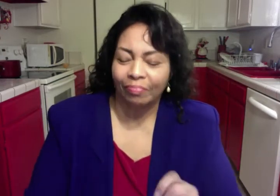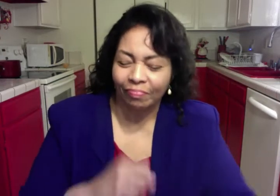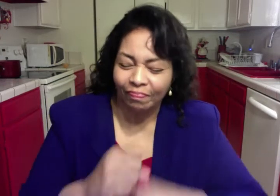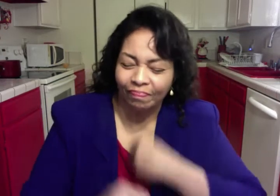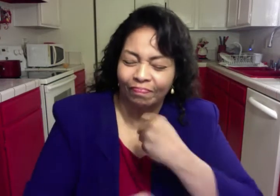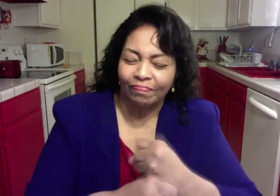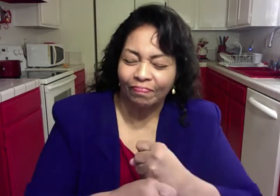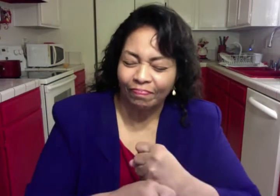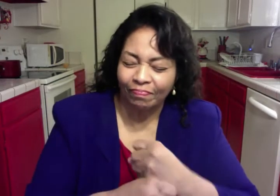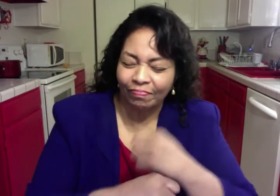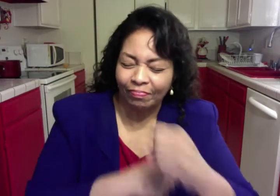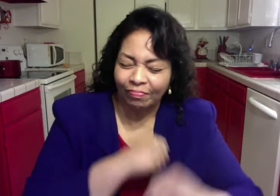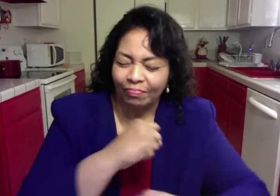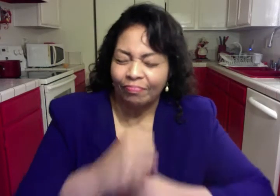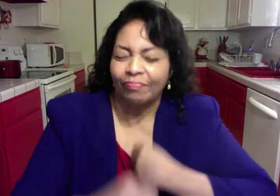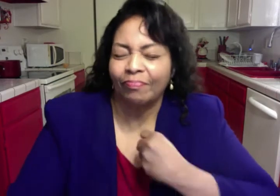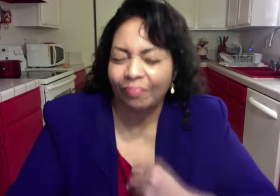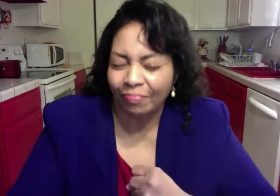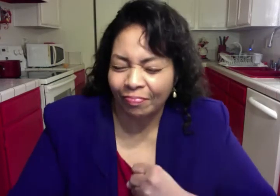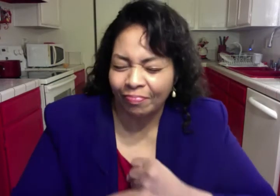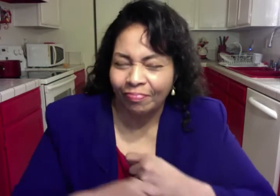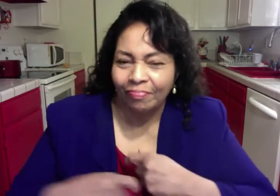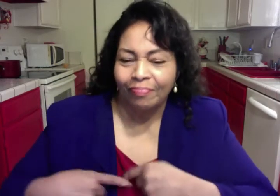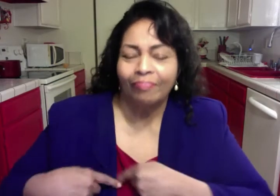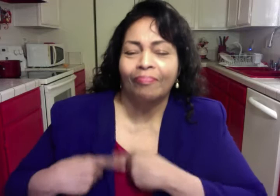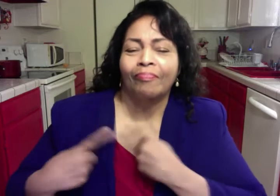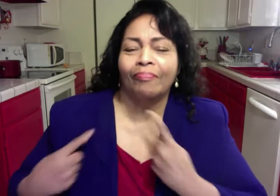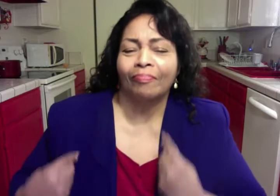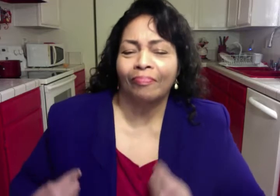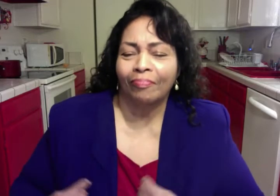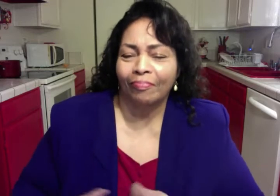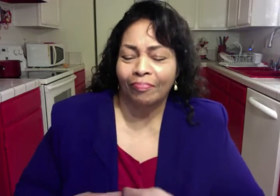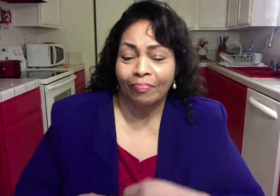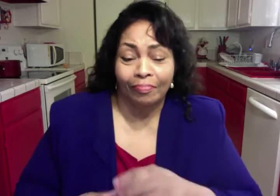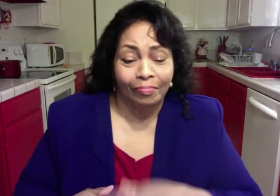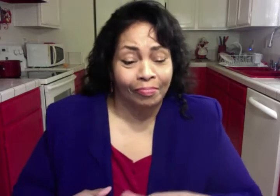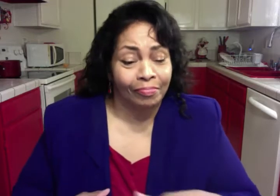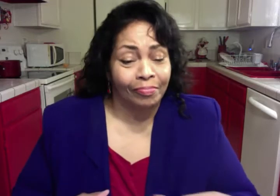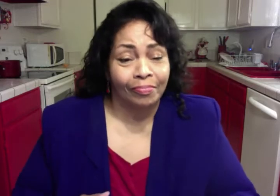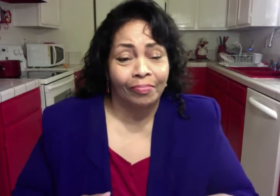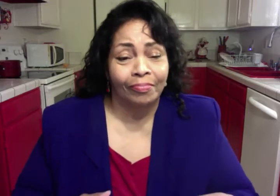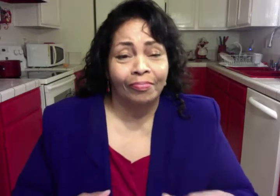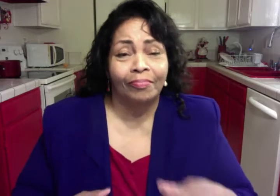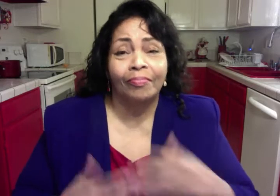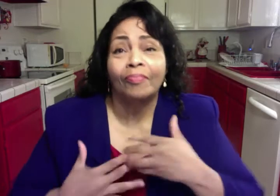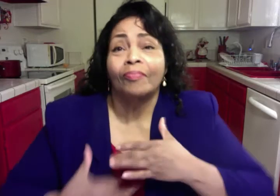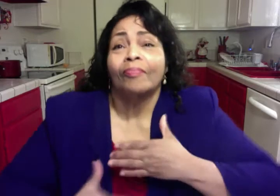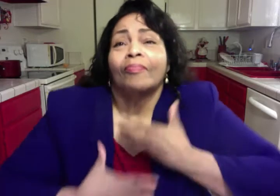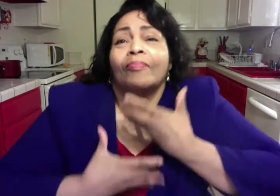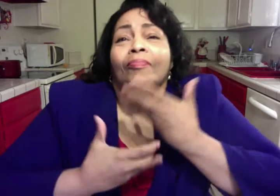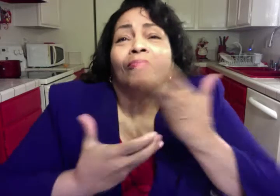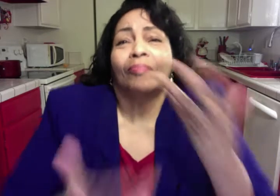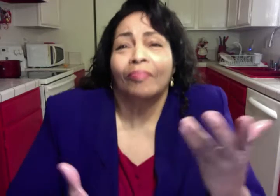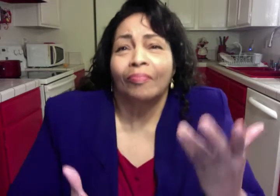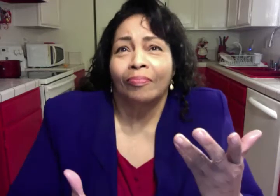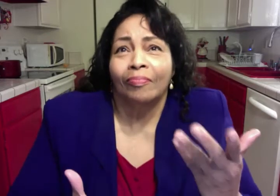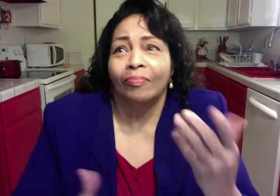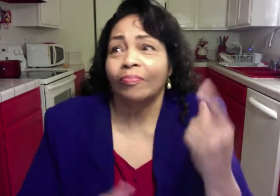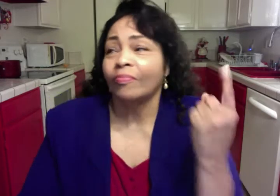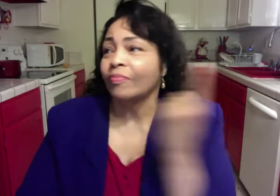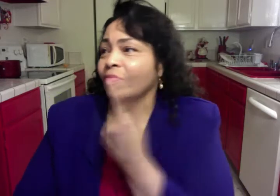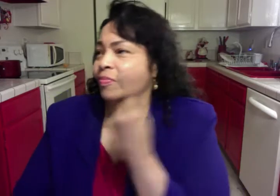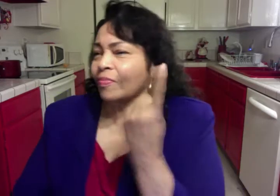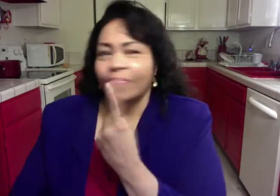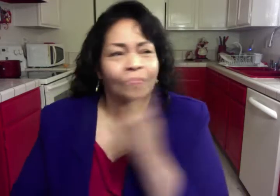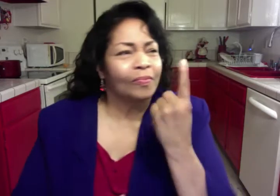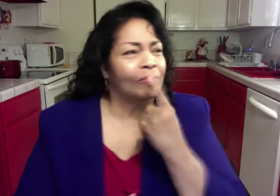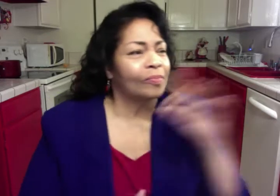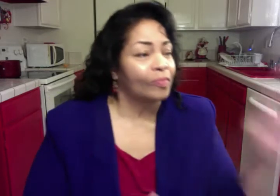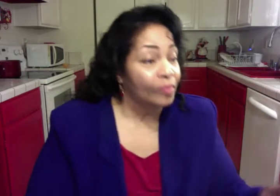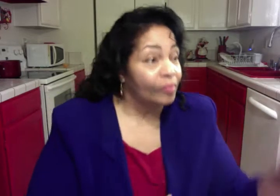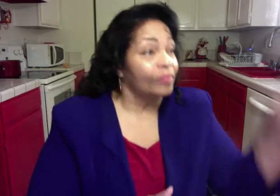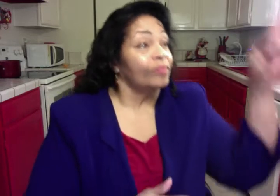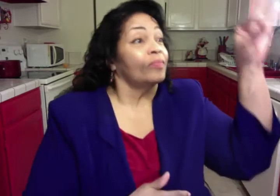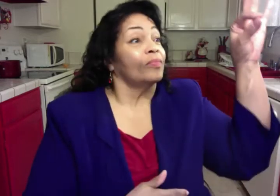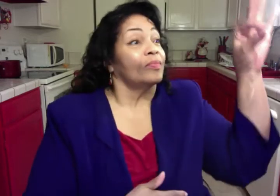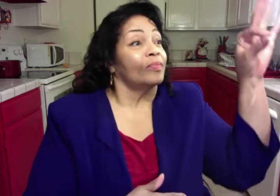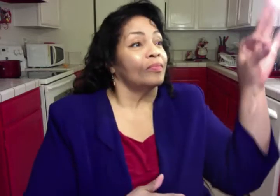Year after year with the heart of a child, she cried out hoping someone would find her.